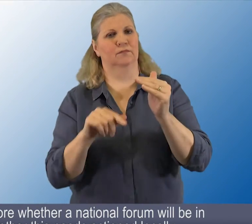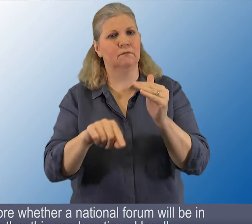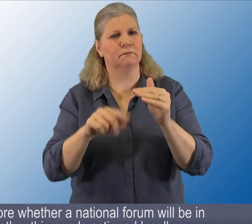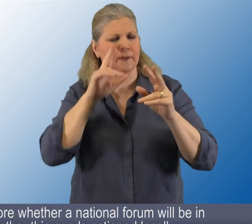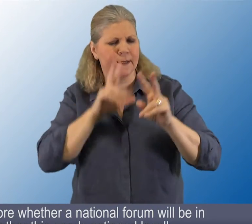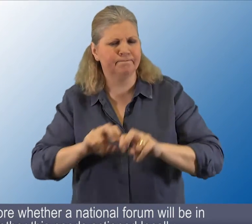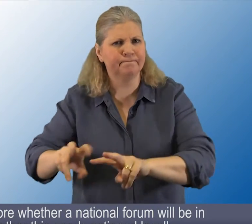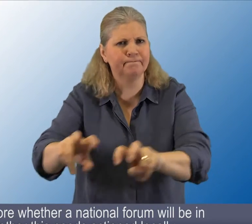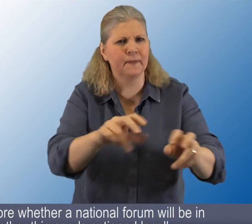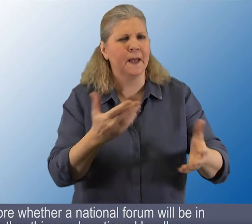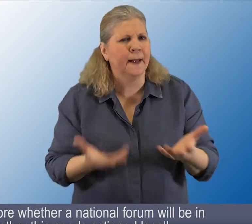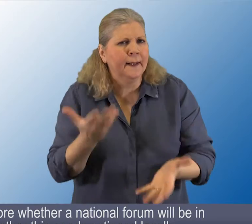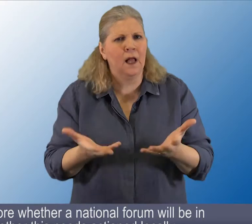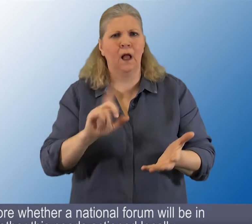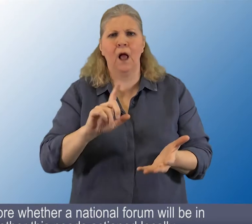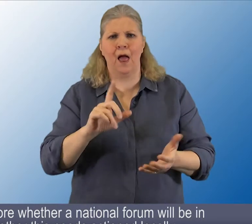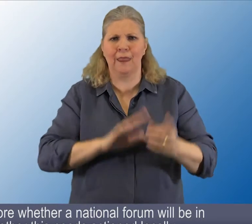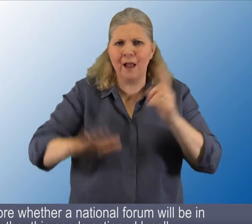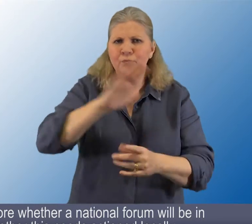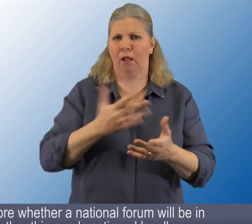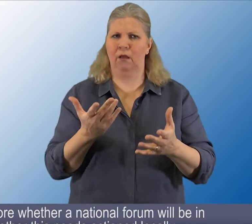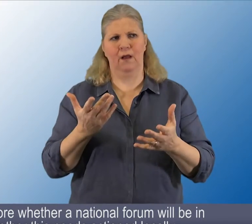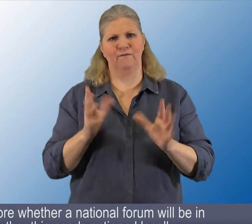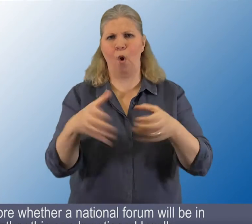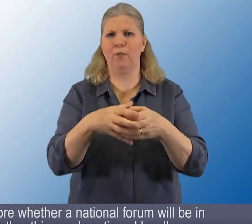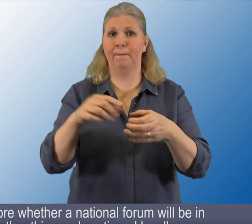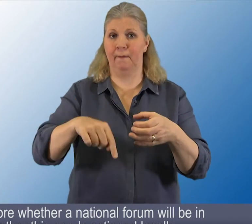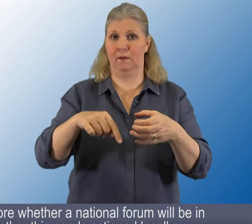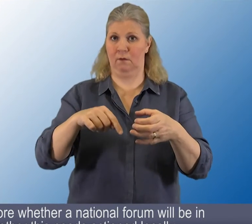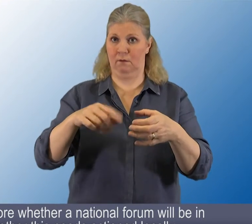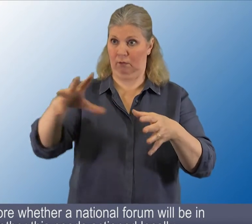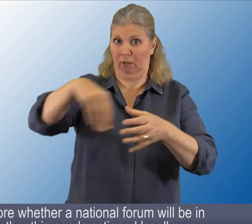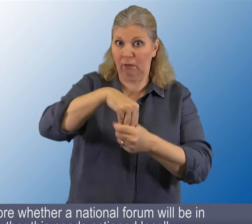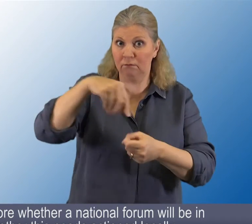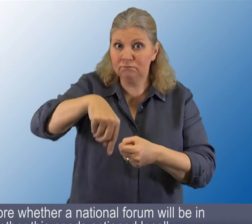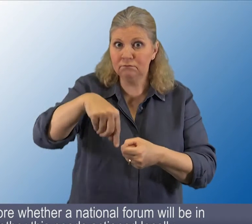Sub-action. Explore whether a national forum will be in place or whether this needs action locally.